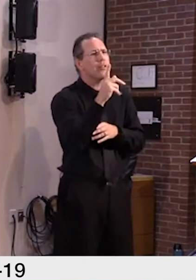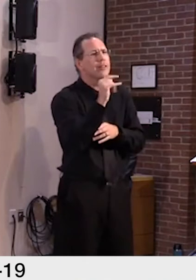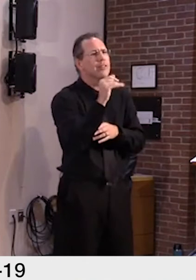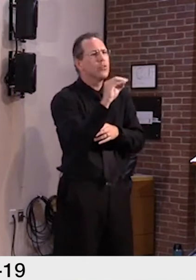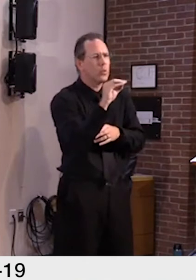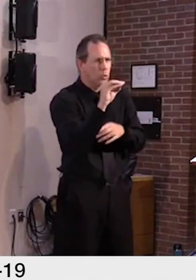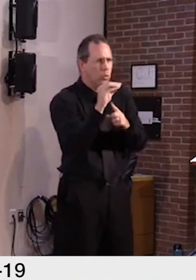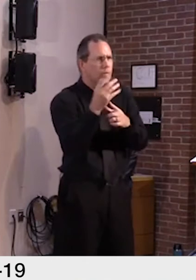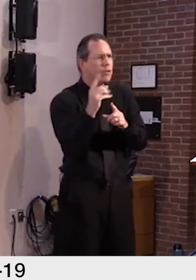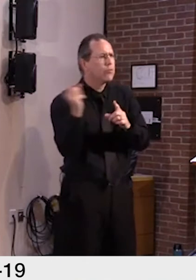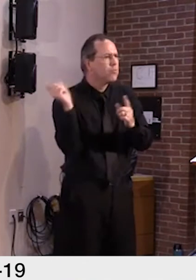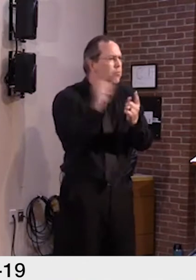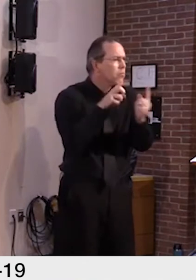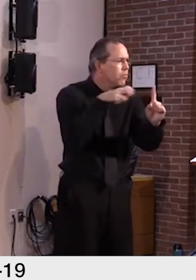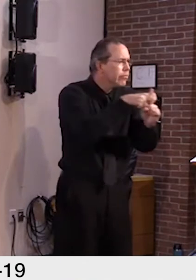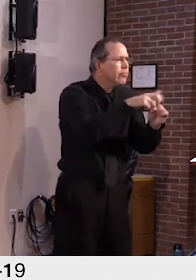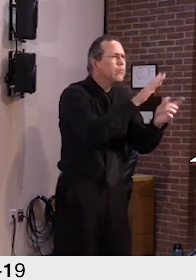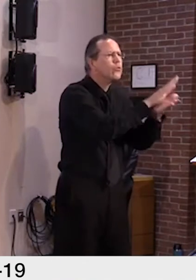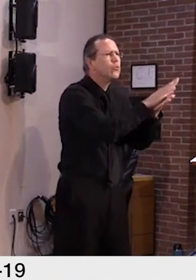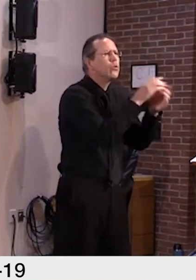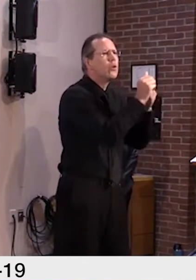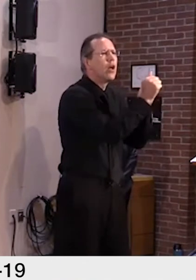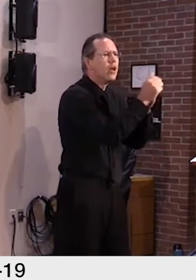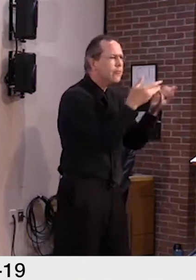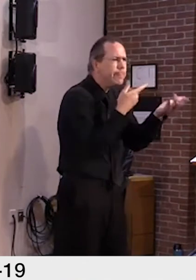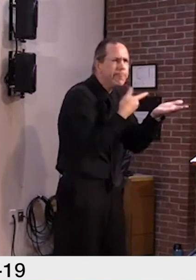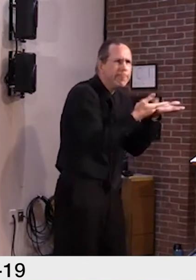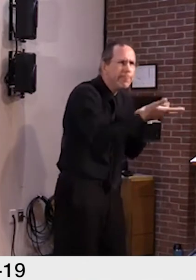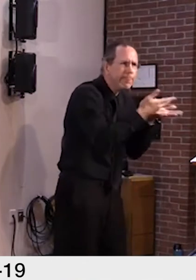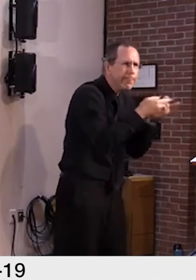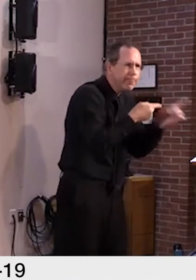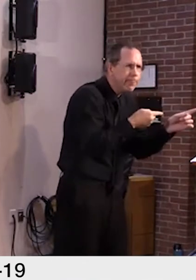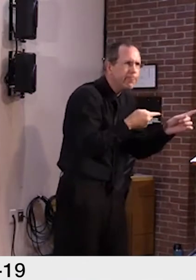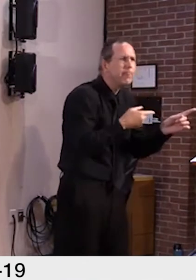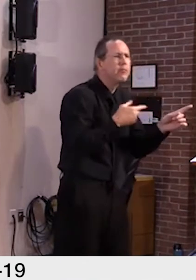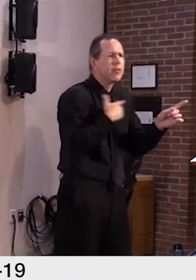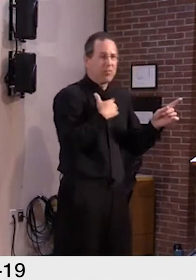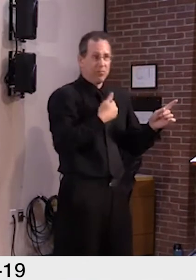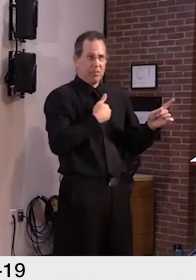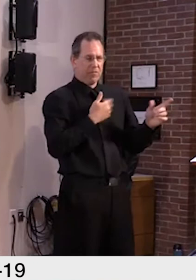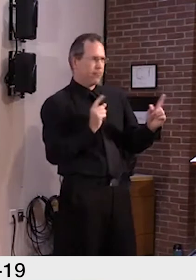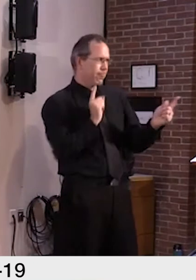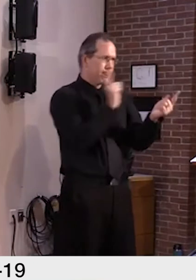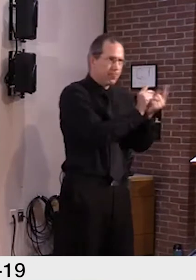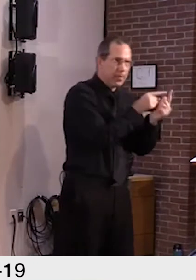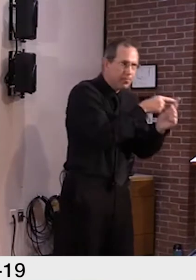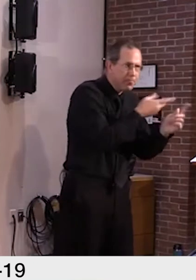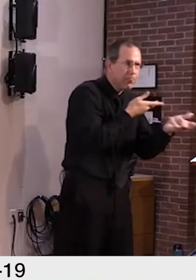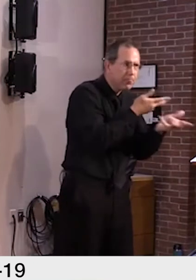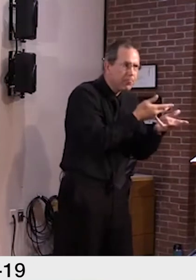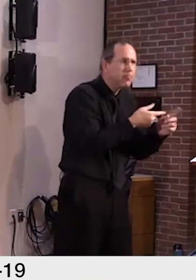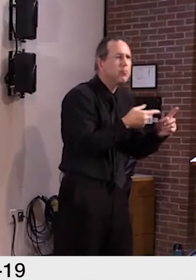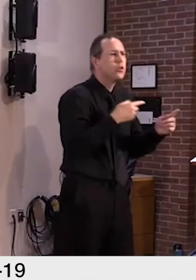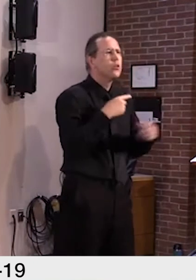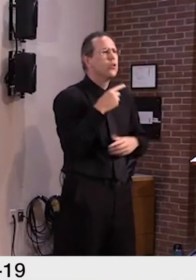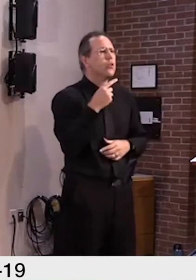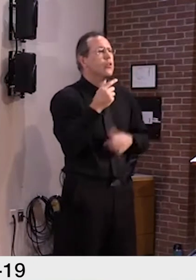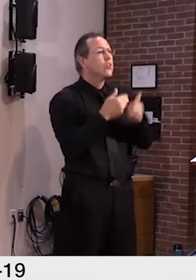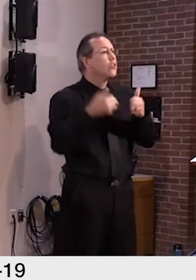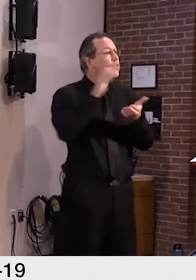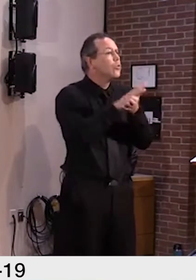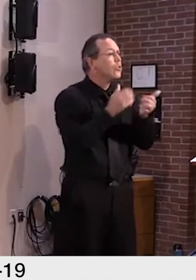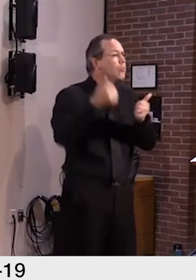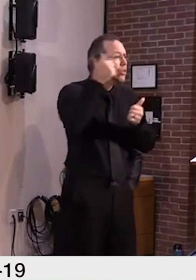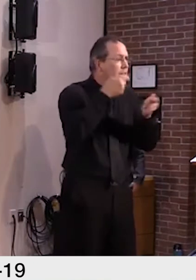I then met with Dr. Kelso and the district superintendent on Tuesday. And we will be taking feedback from the meetings to refine our properties